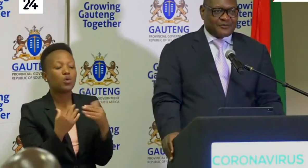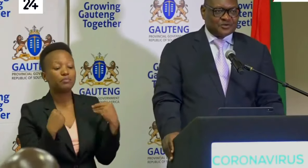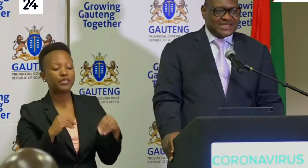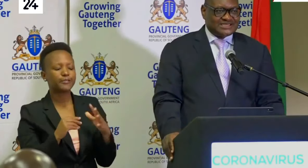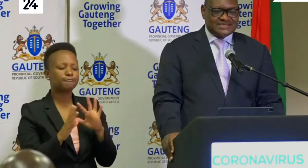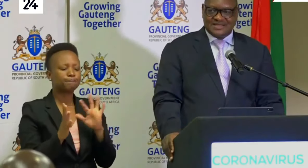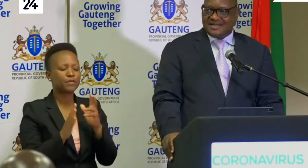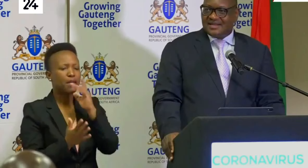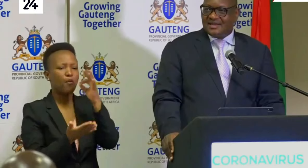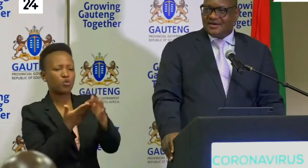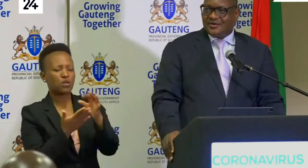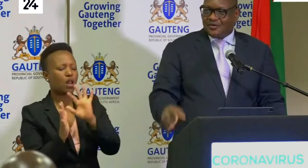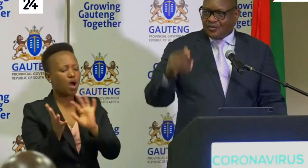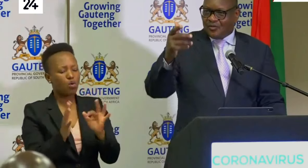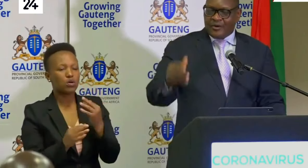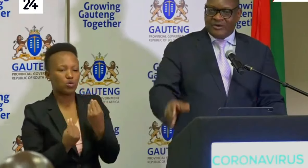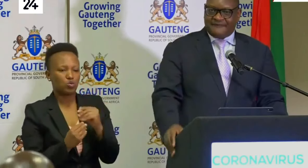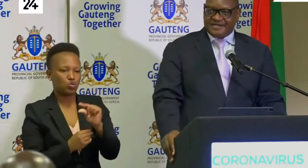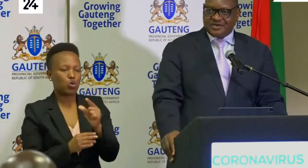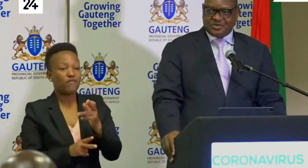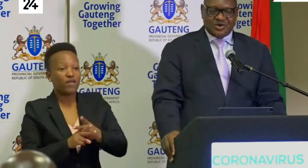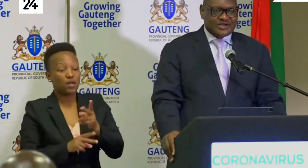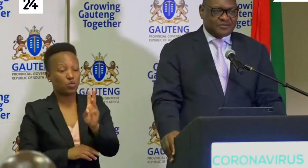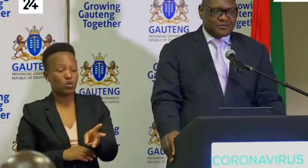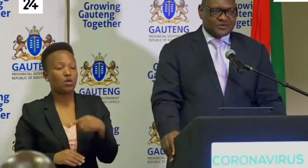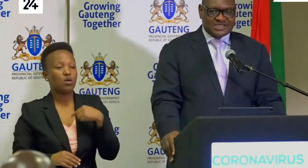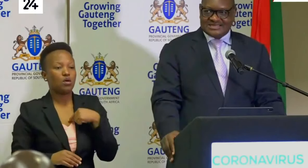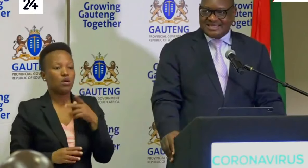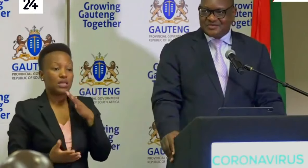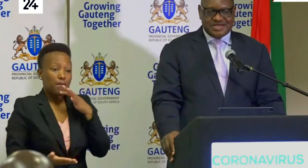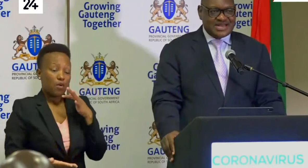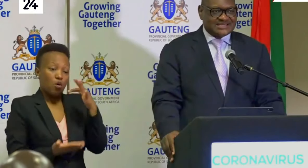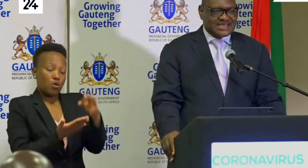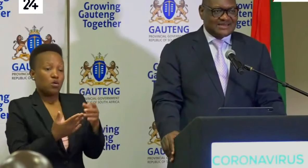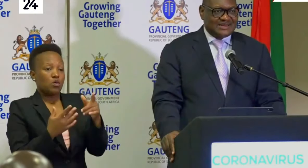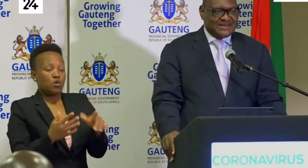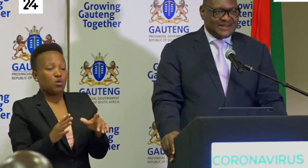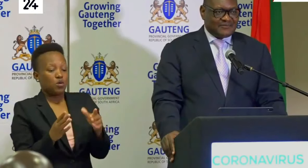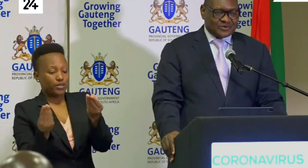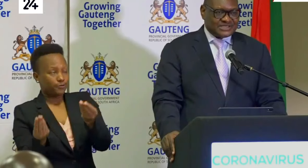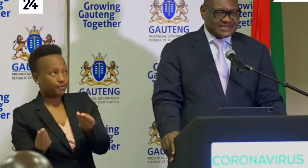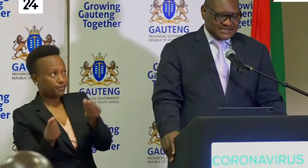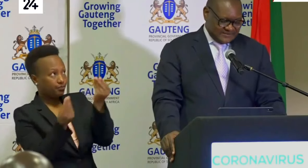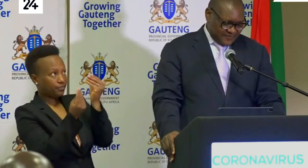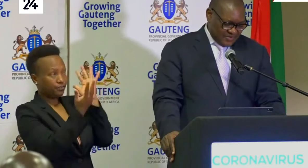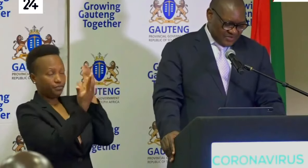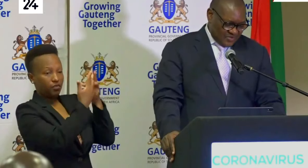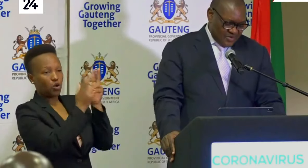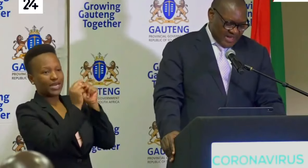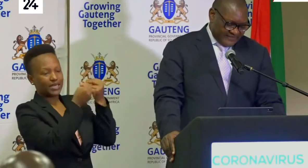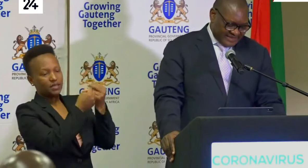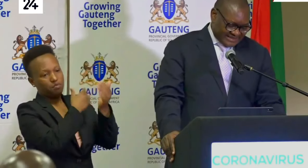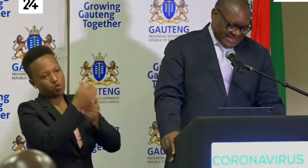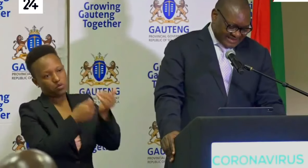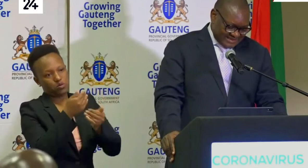proposals. We will feed those concrete proposals into the national process when